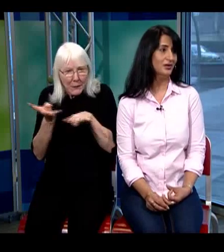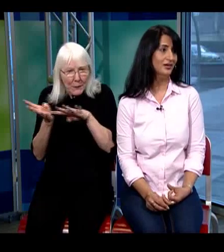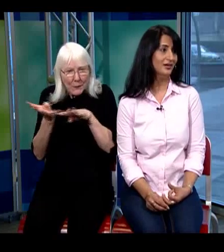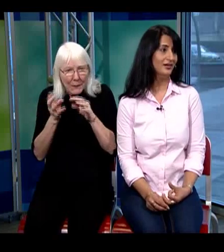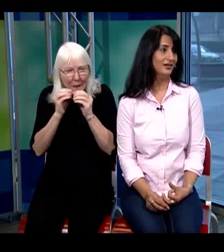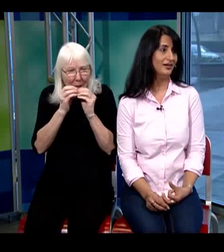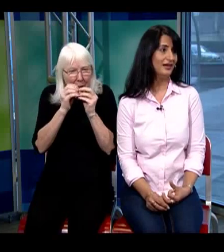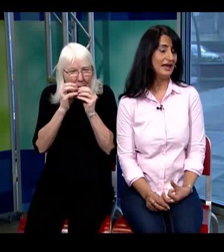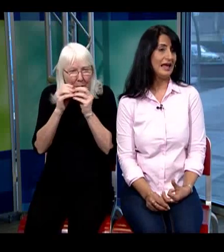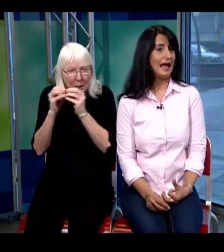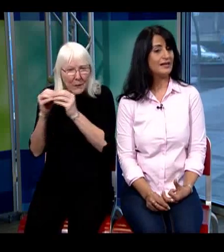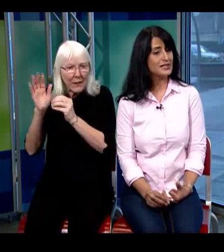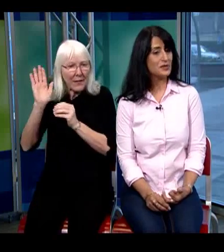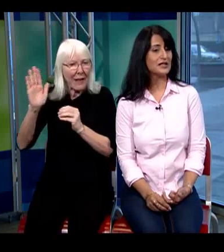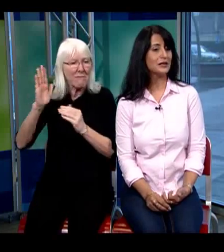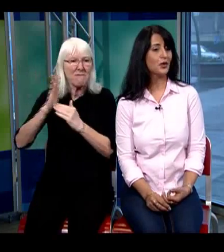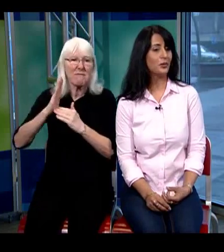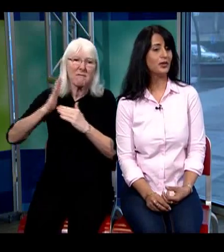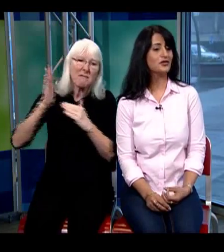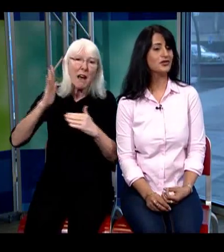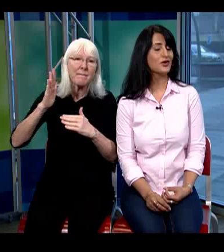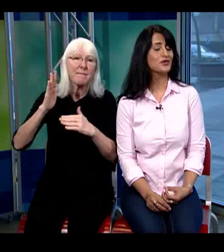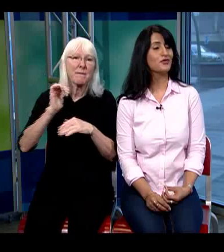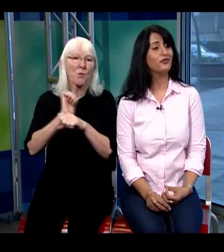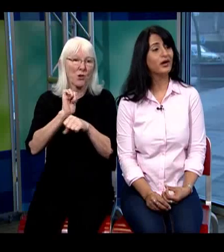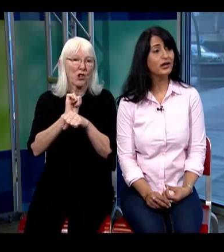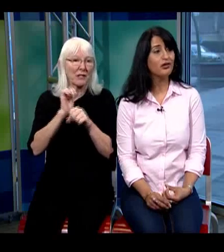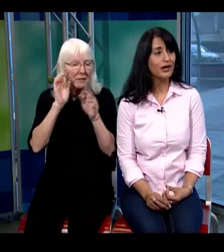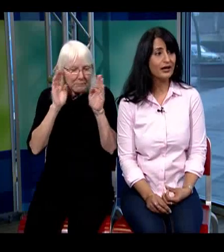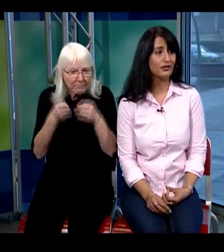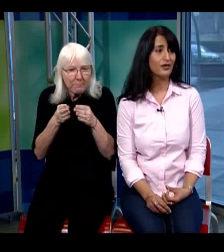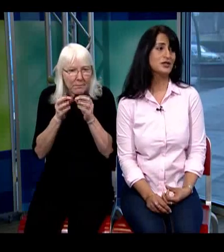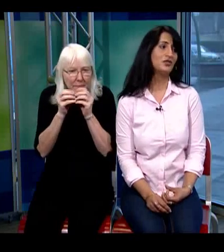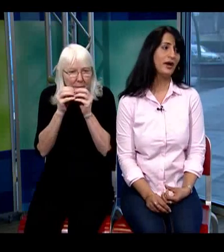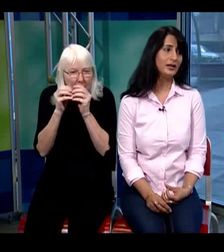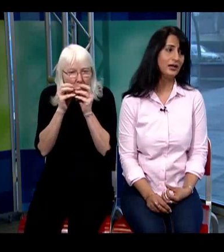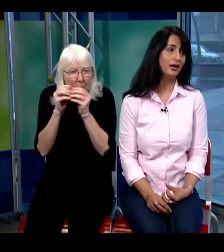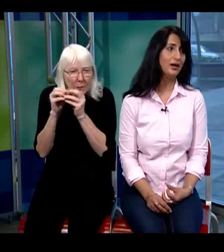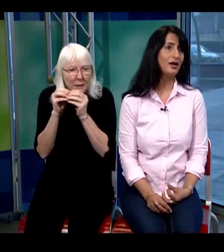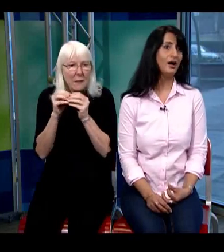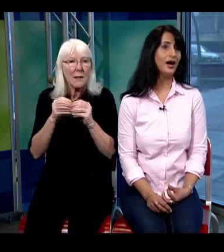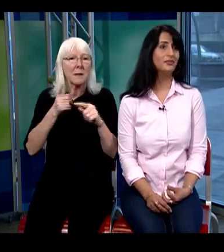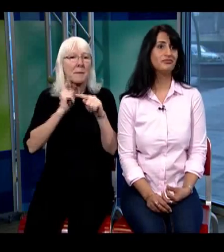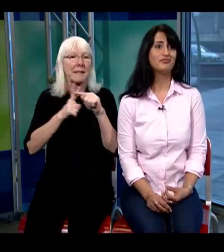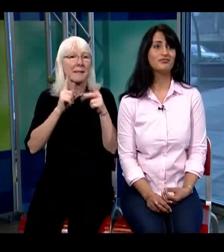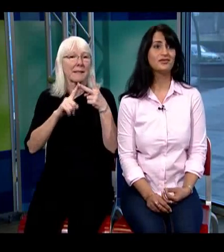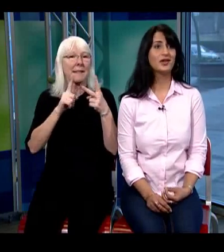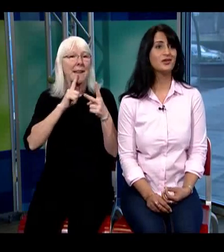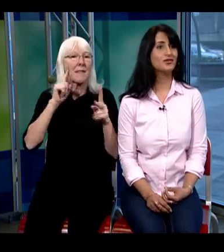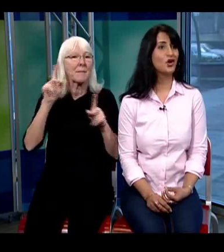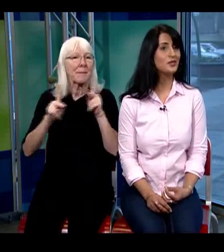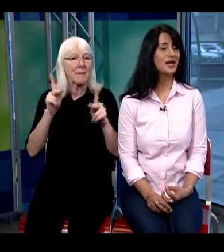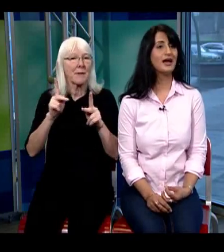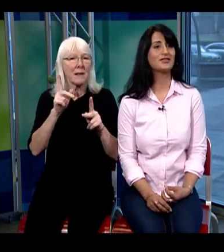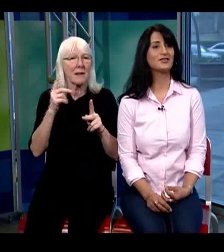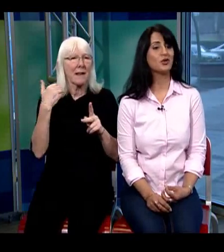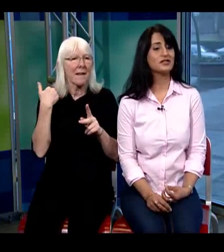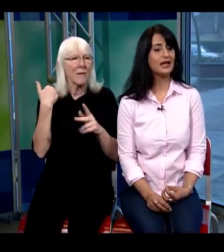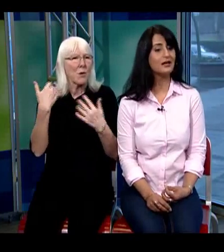and this particular population is also very creative to finding job tasks or skills